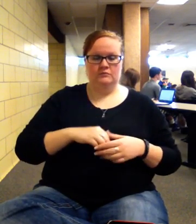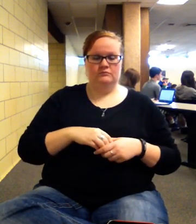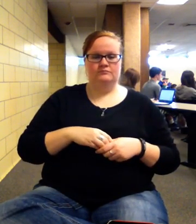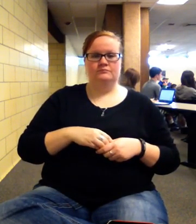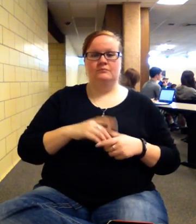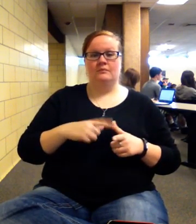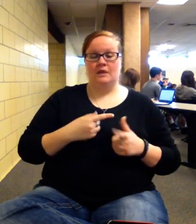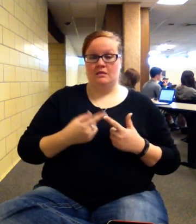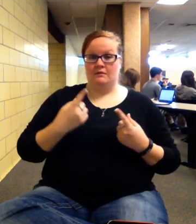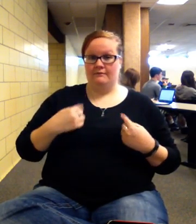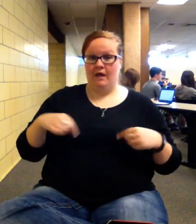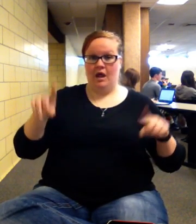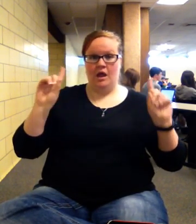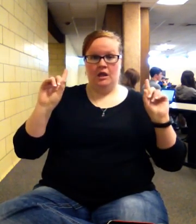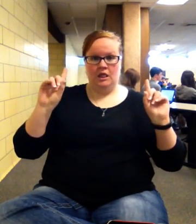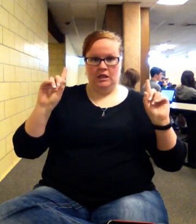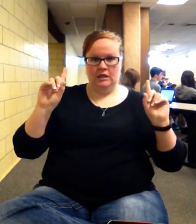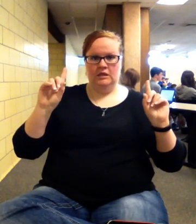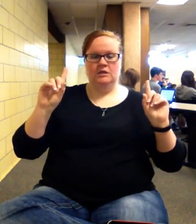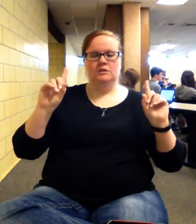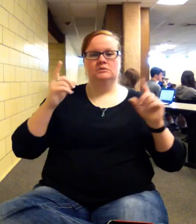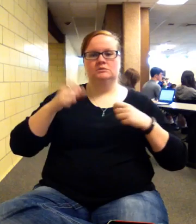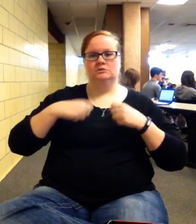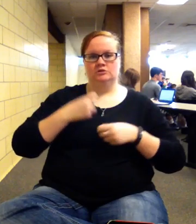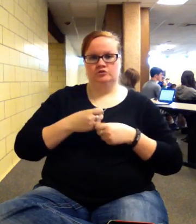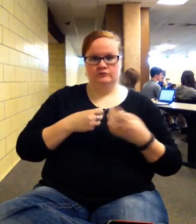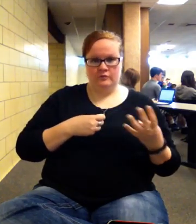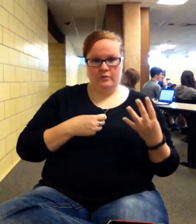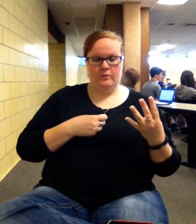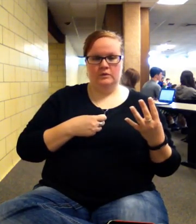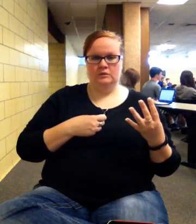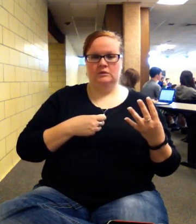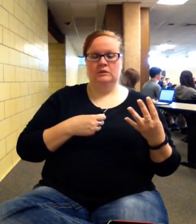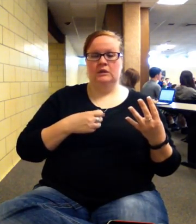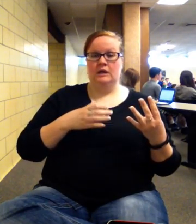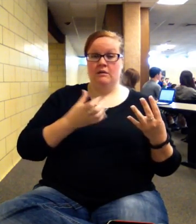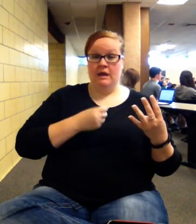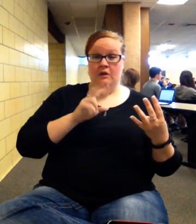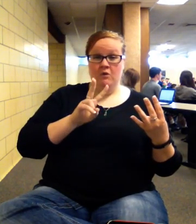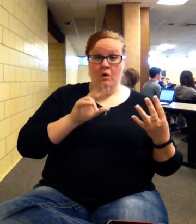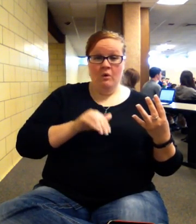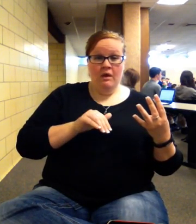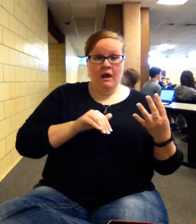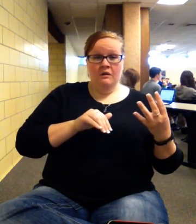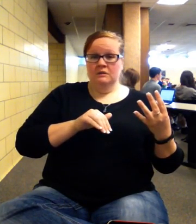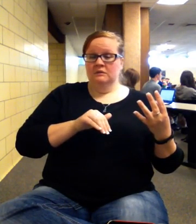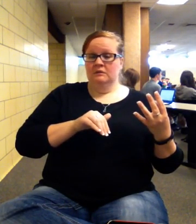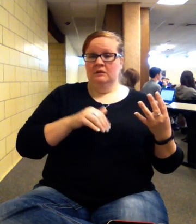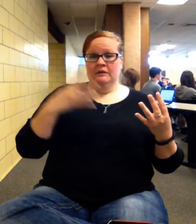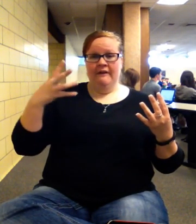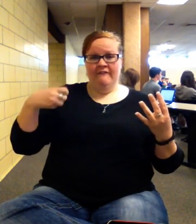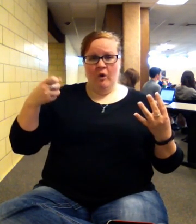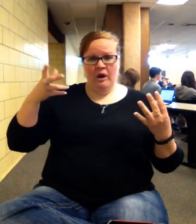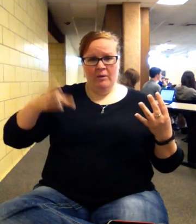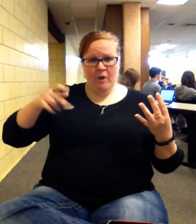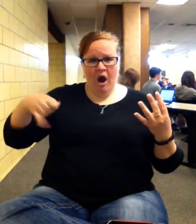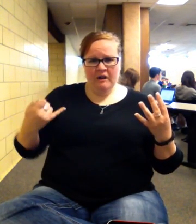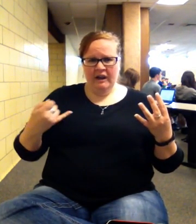And then finally, at year 4, when I get that $2,000, it's a four-year project. I'm getting it at the end of year